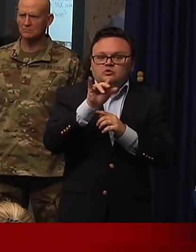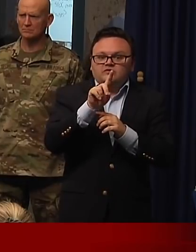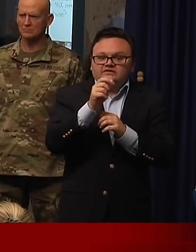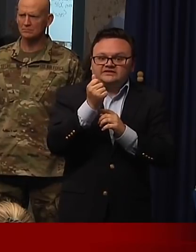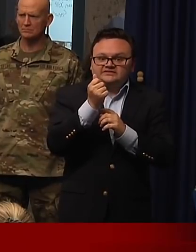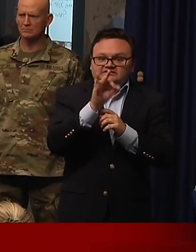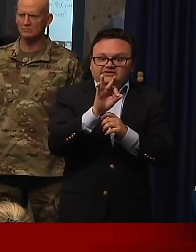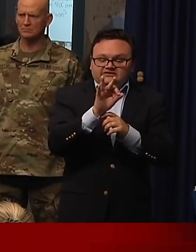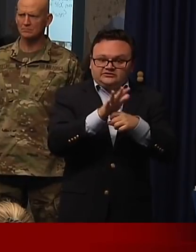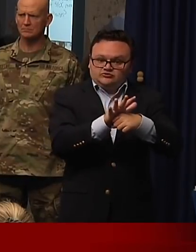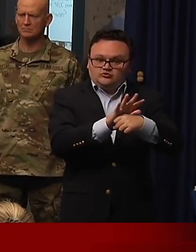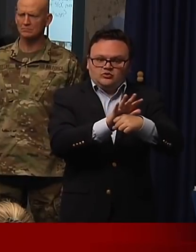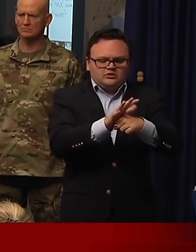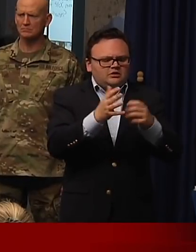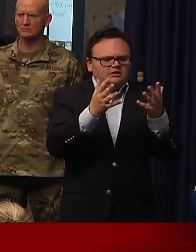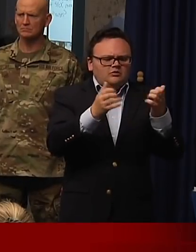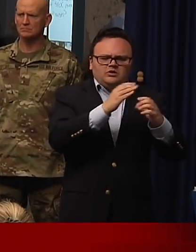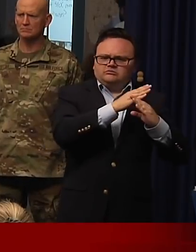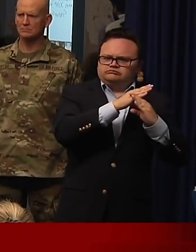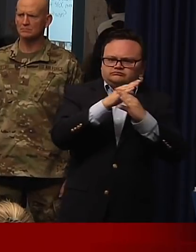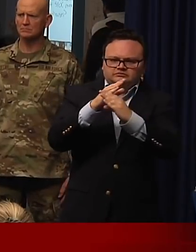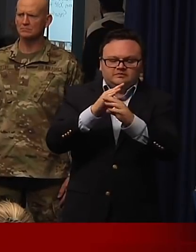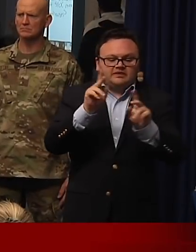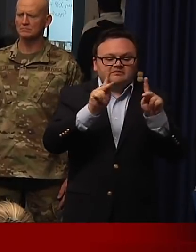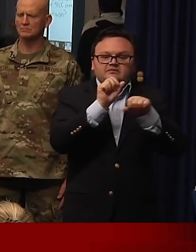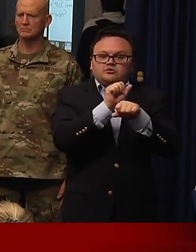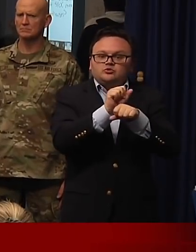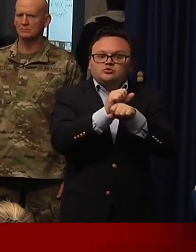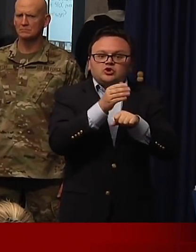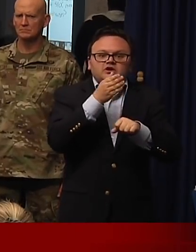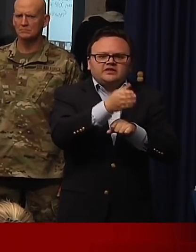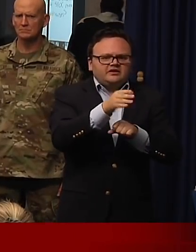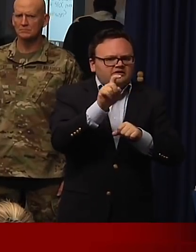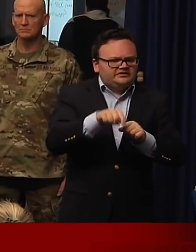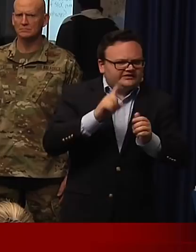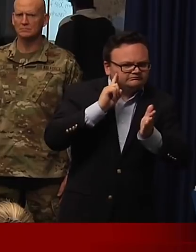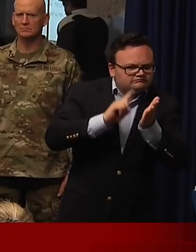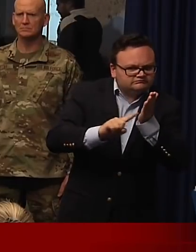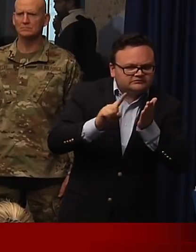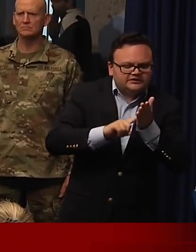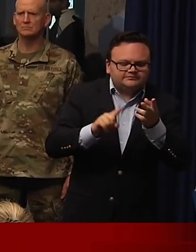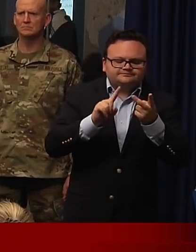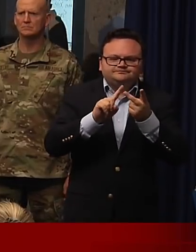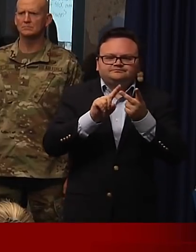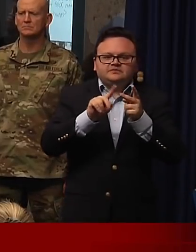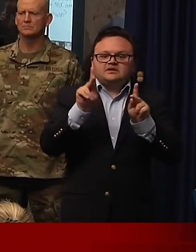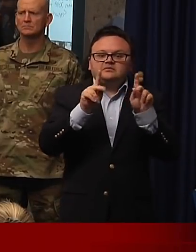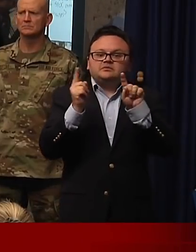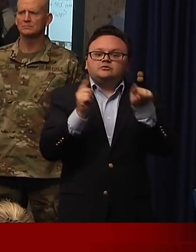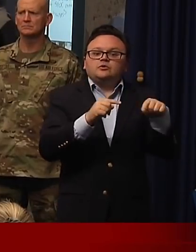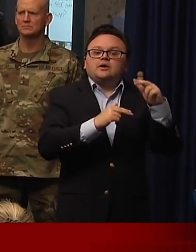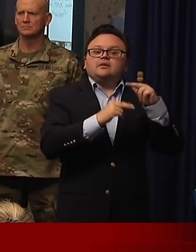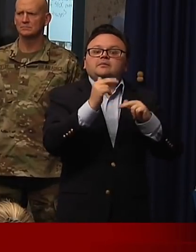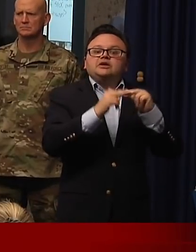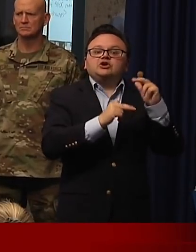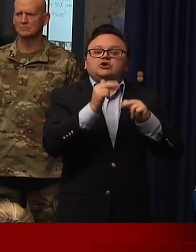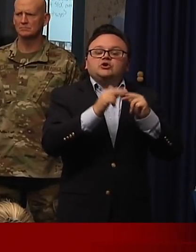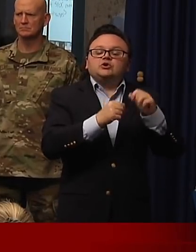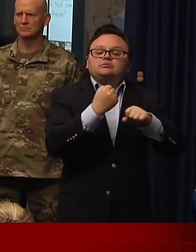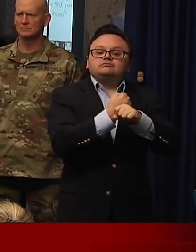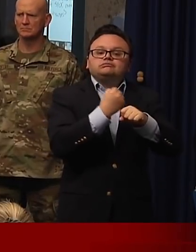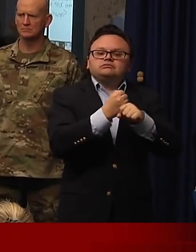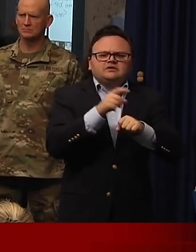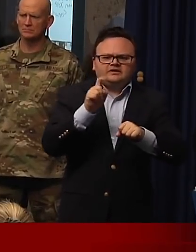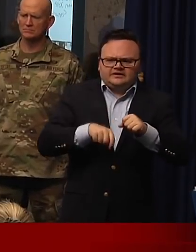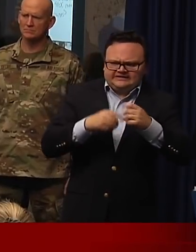We have to make sure that workers going in there are screened. We need to make sure that contractors going there are screened. And we actually